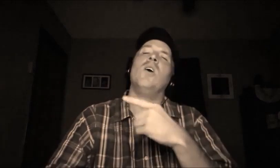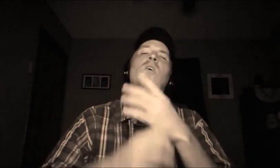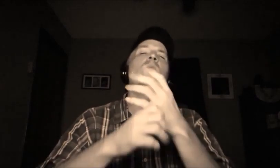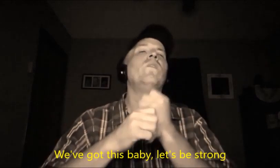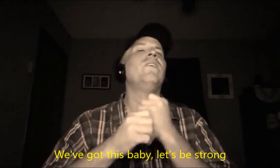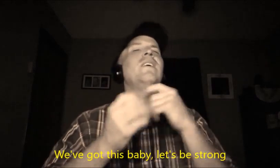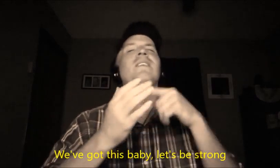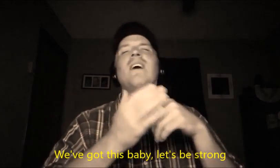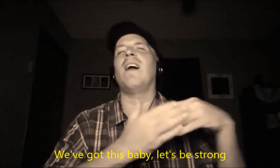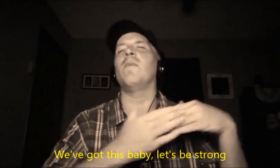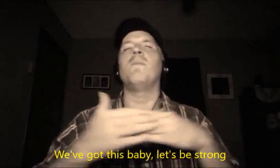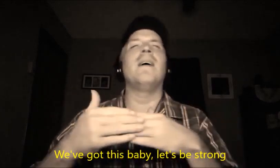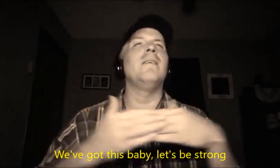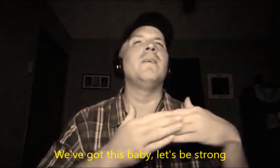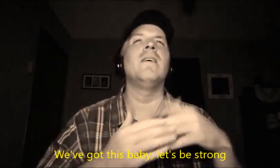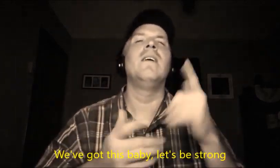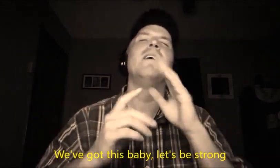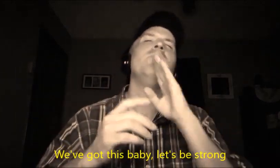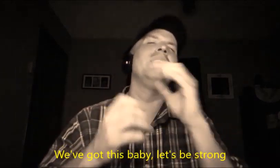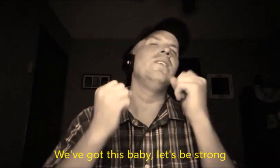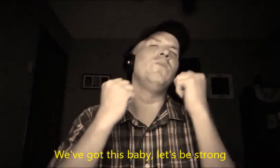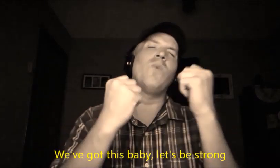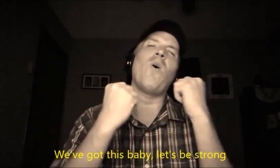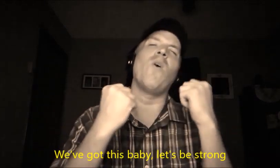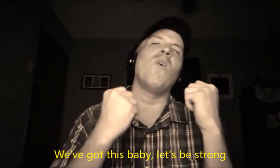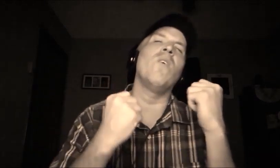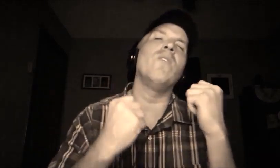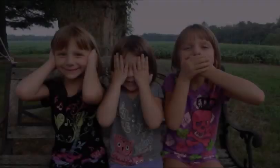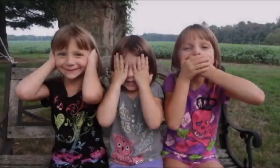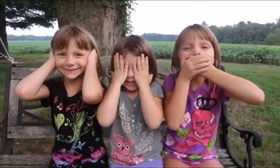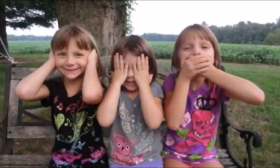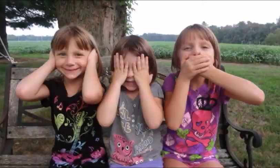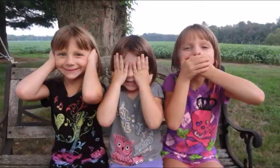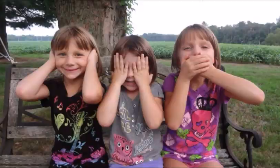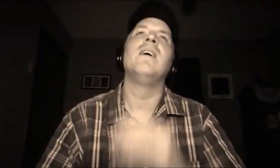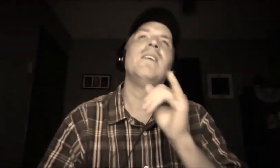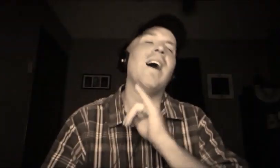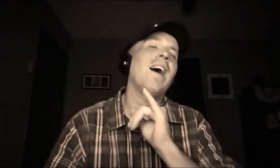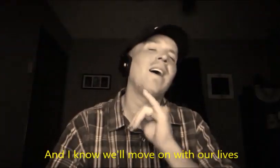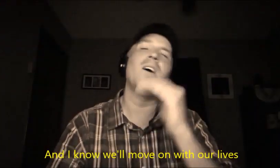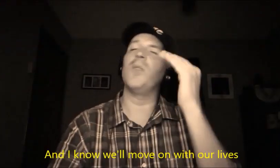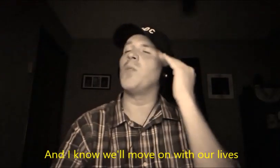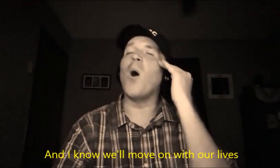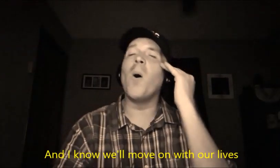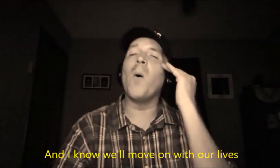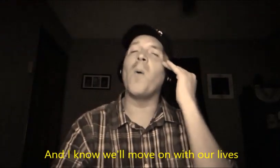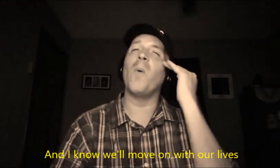We've got this baby, let's be strong And I know